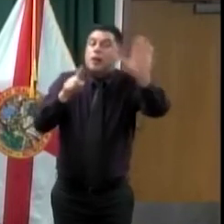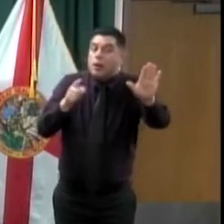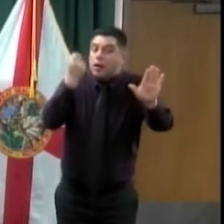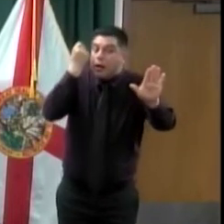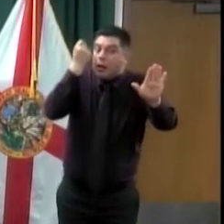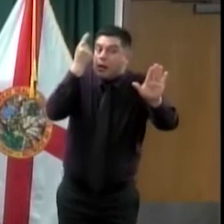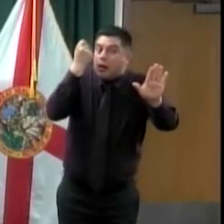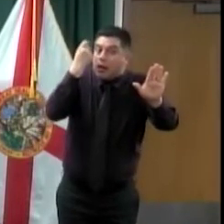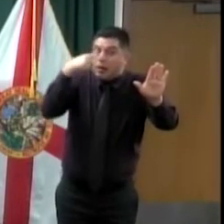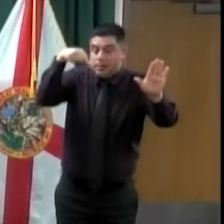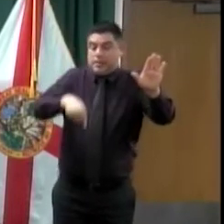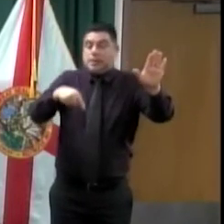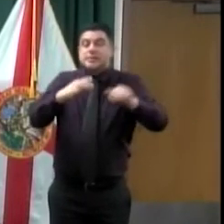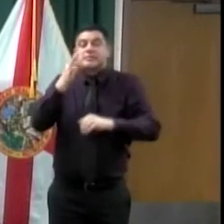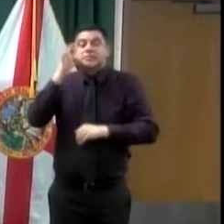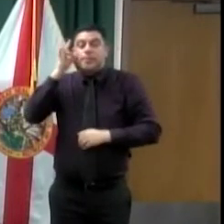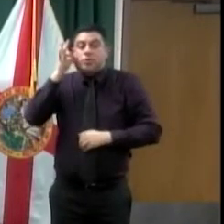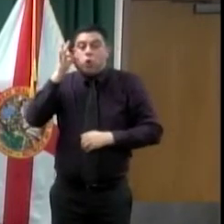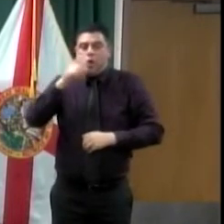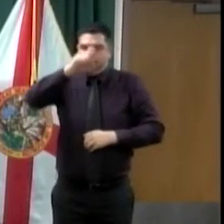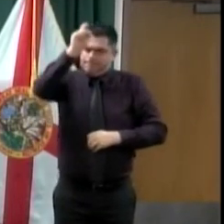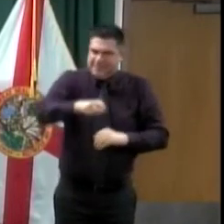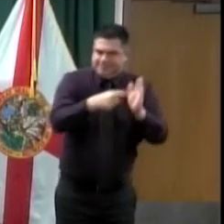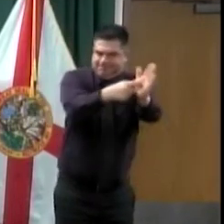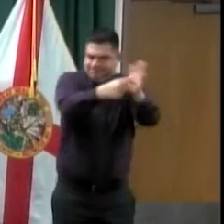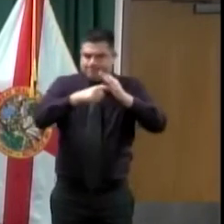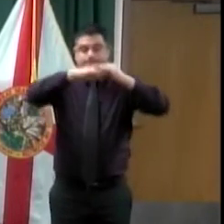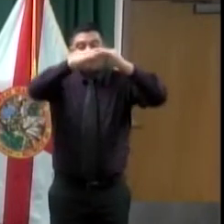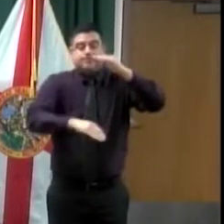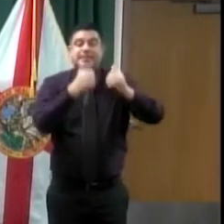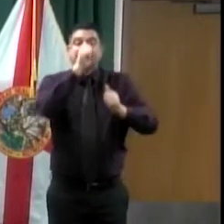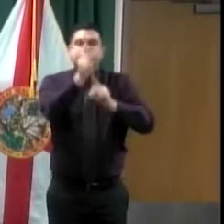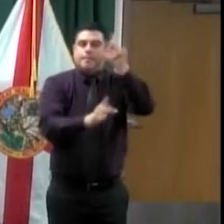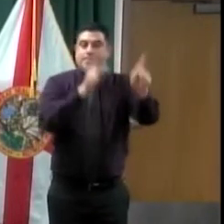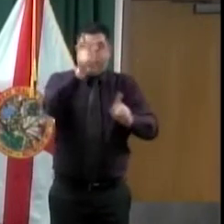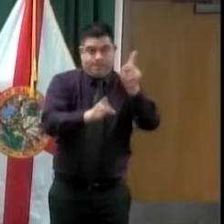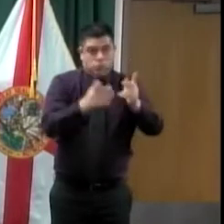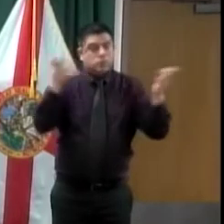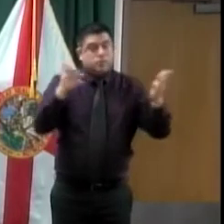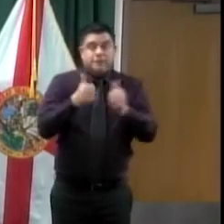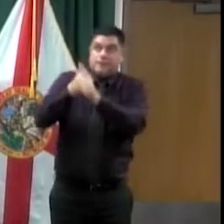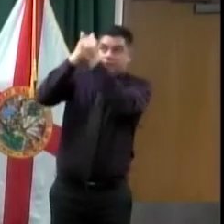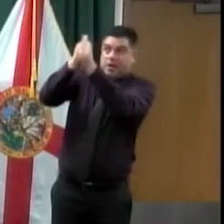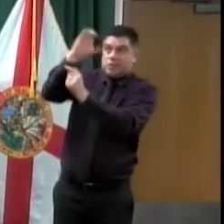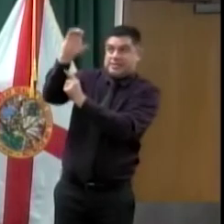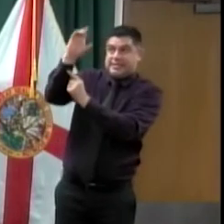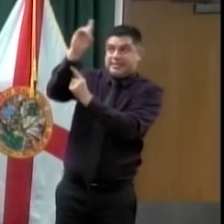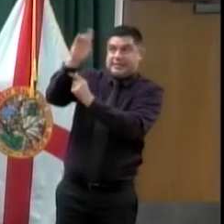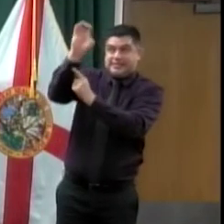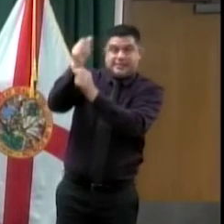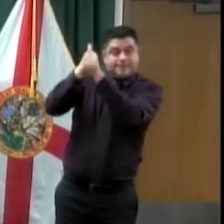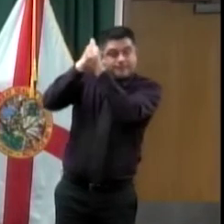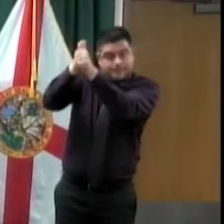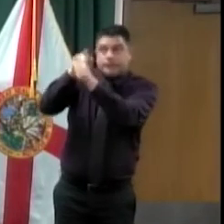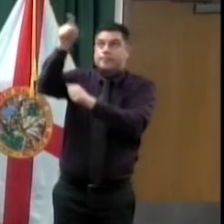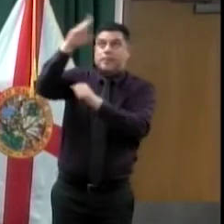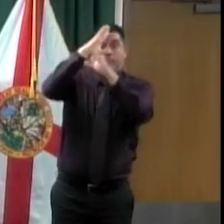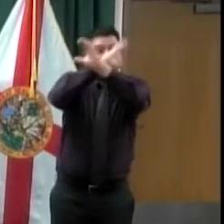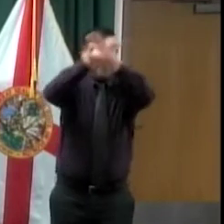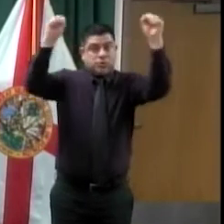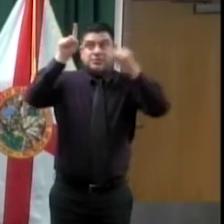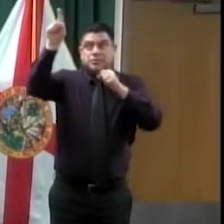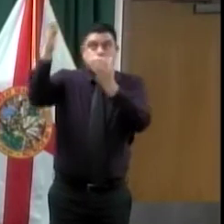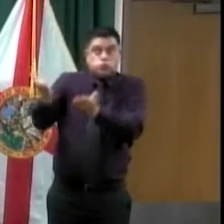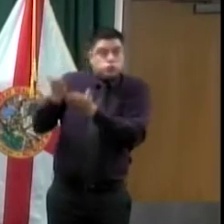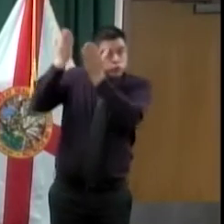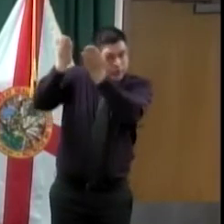also follows the president's coronavirus guidelines for America. So we are saying that you can continue to have